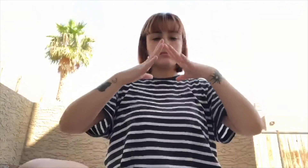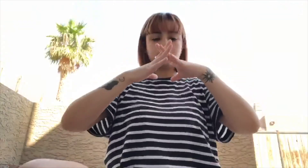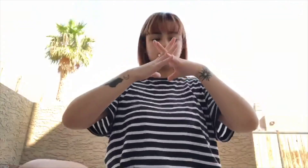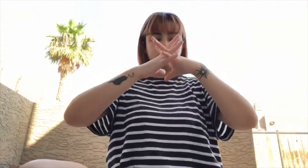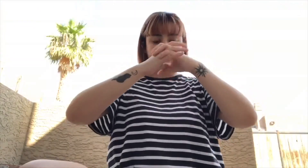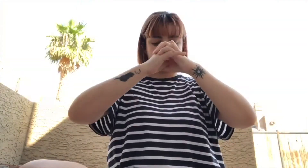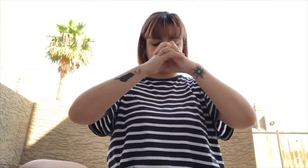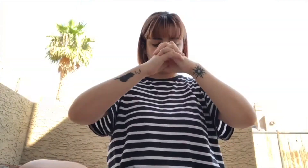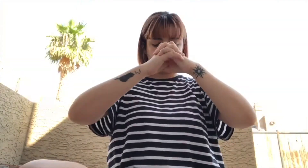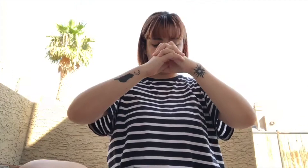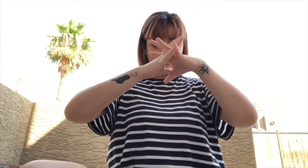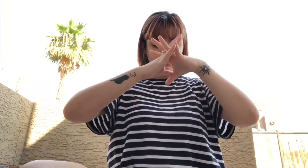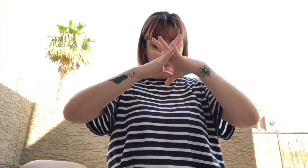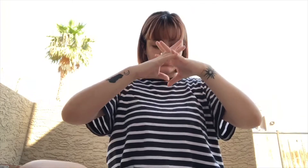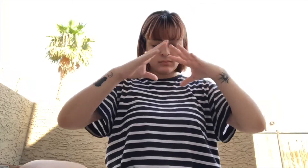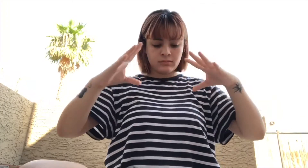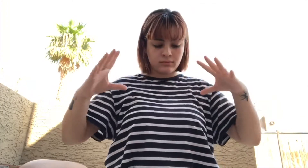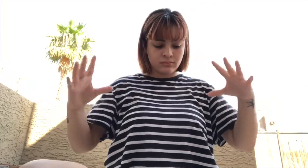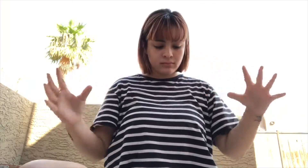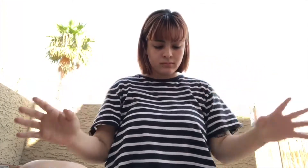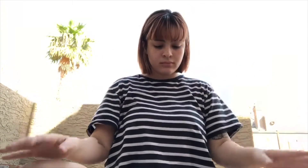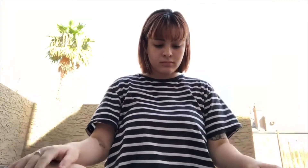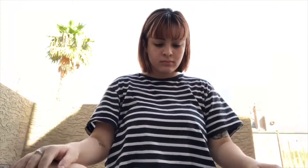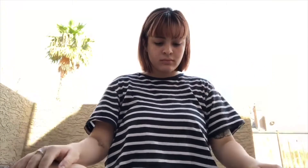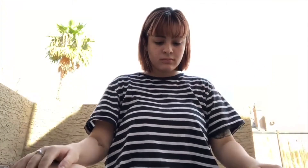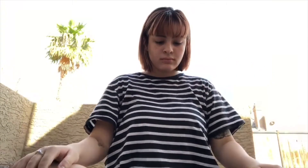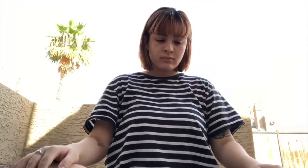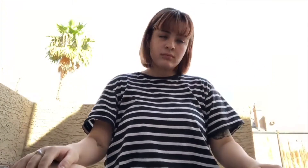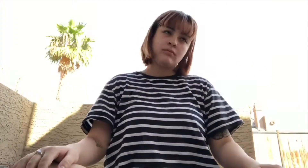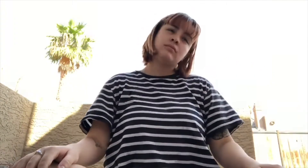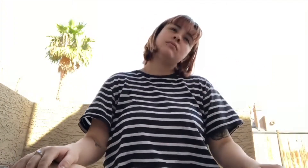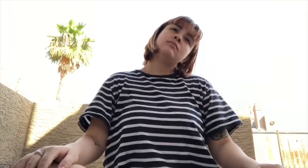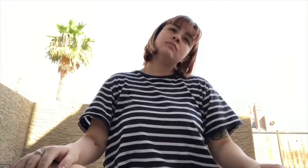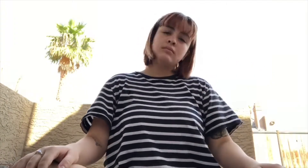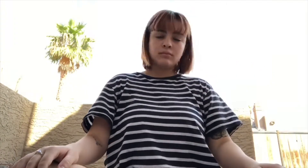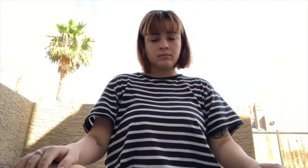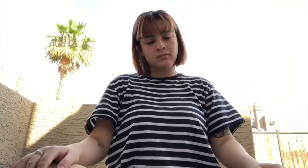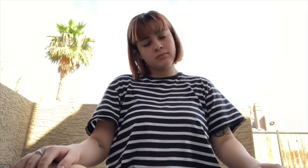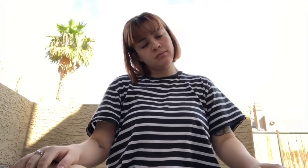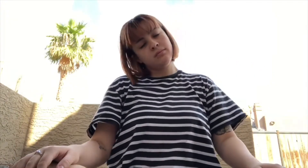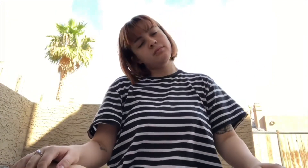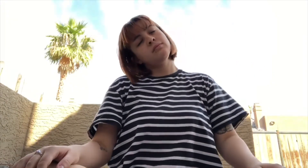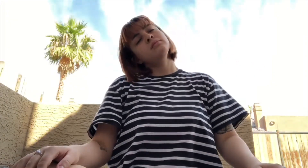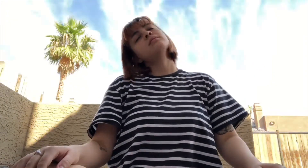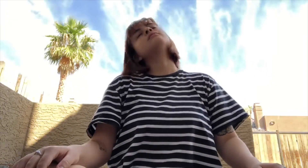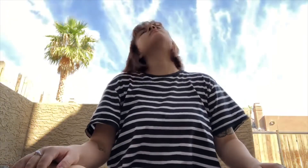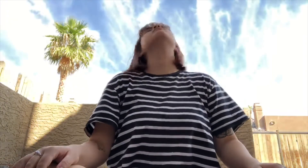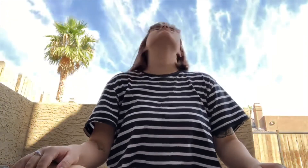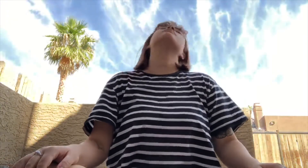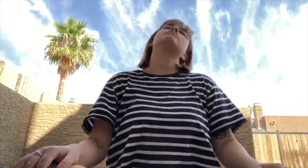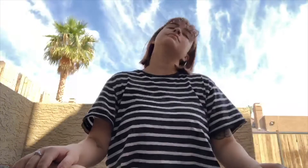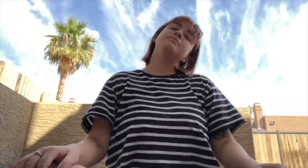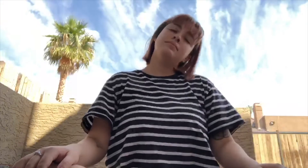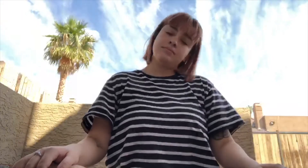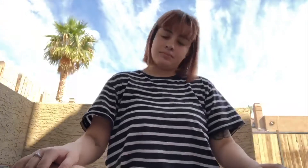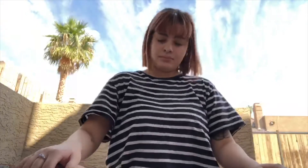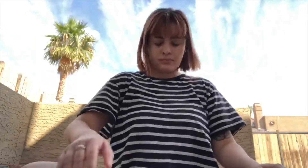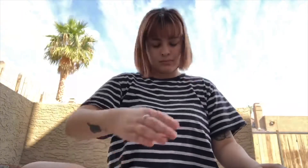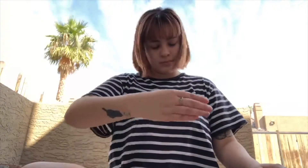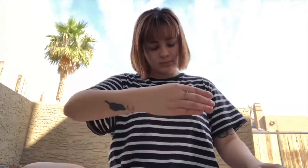you're drained like a fountain without water or a distilled place without light and even though it can be harsh